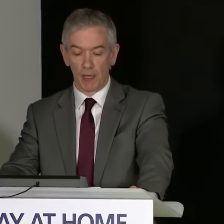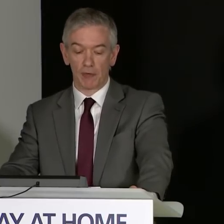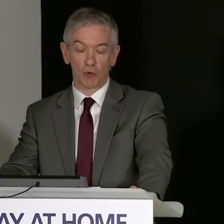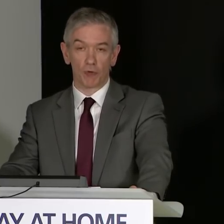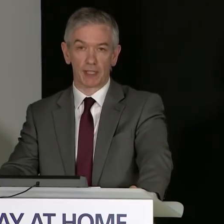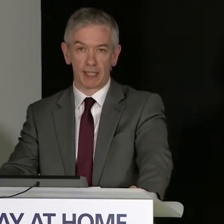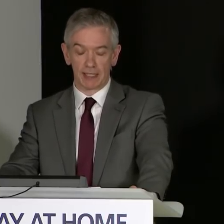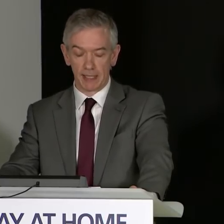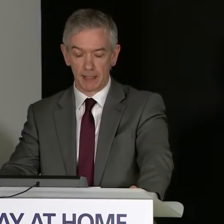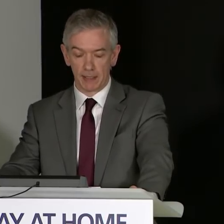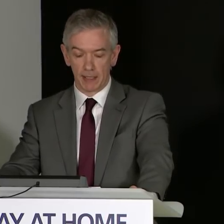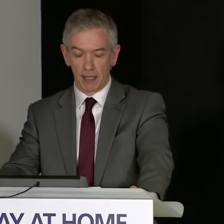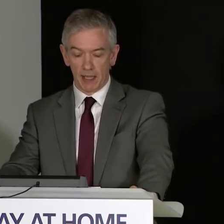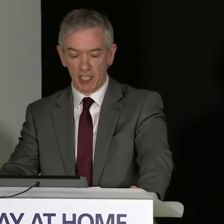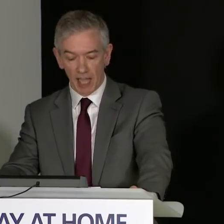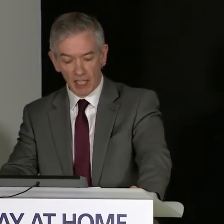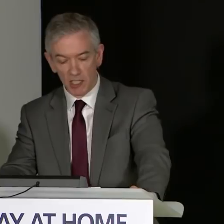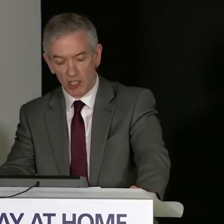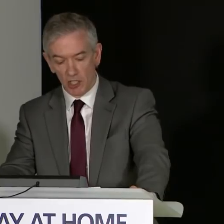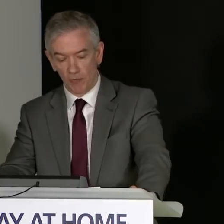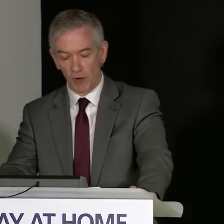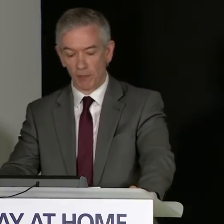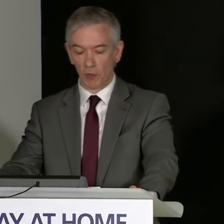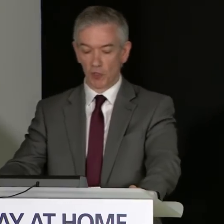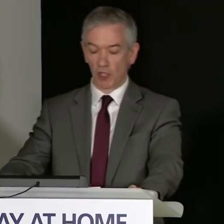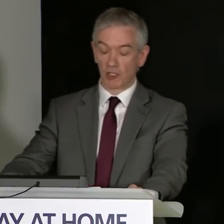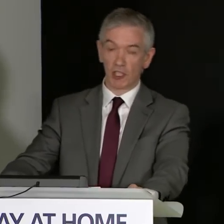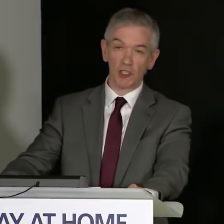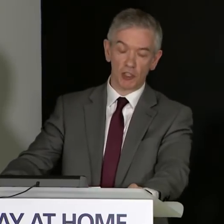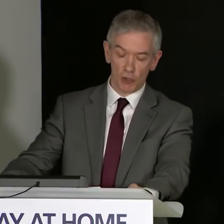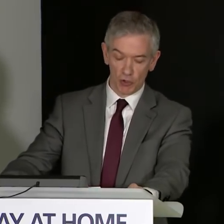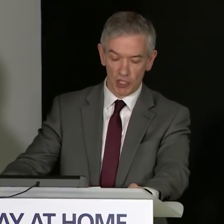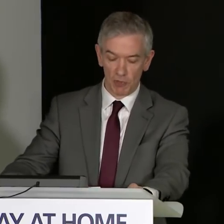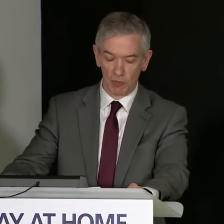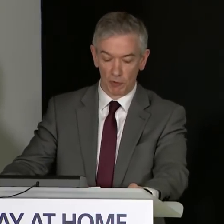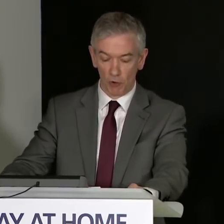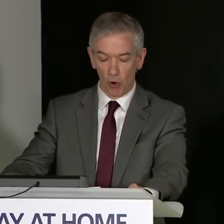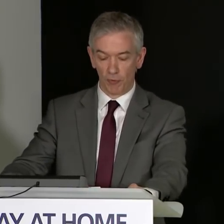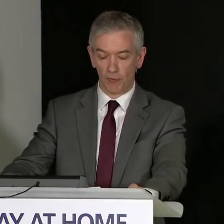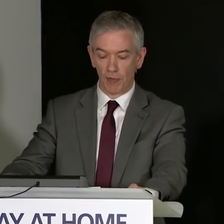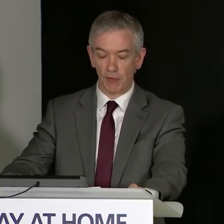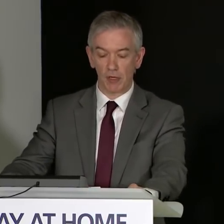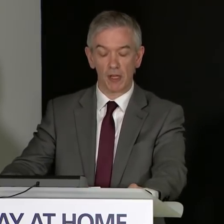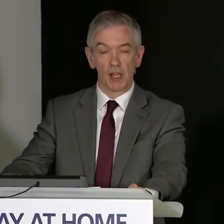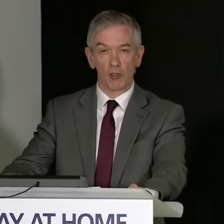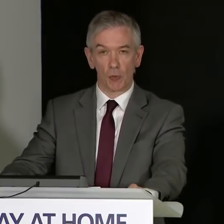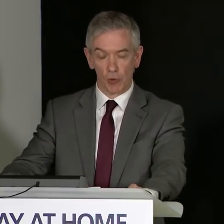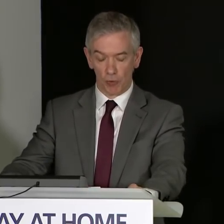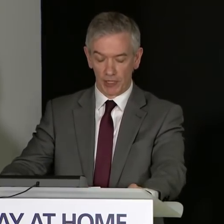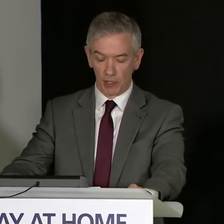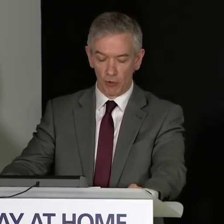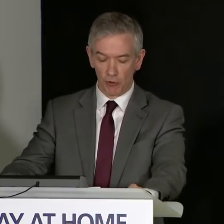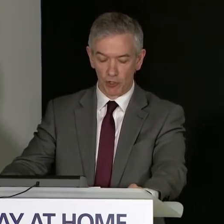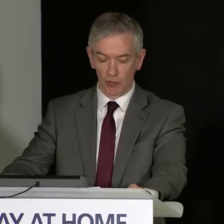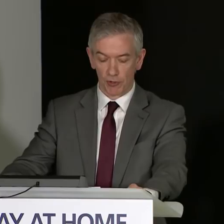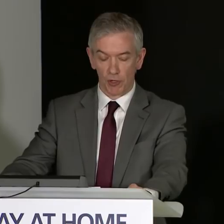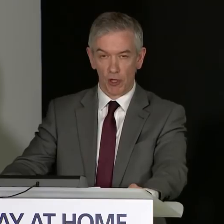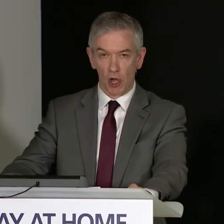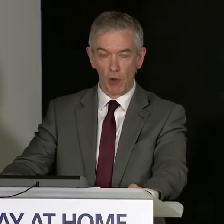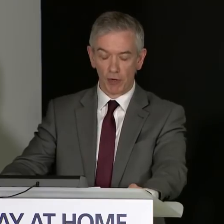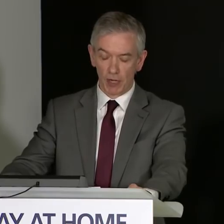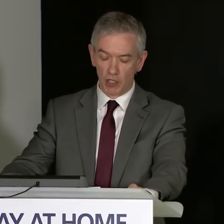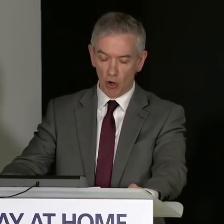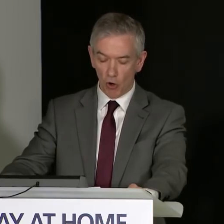who may have COVID-19. This analysis has confirmed that we should continue to use the symptoms of cough and fever that we already use.